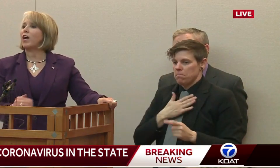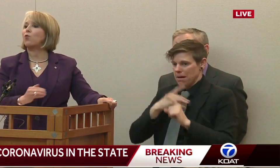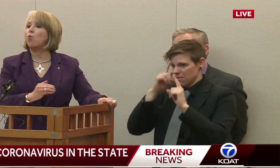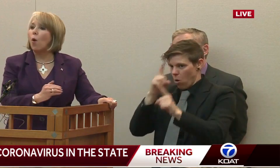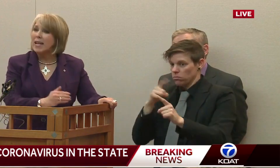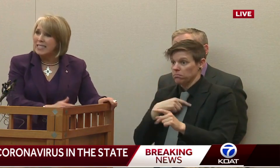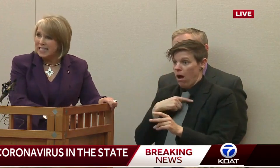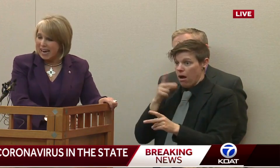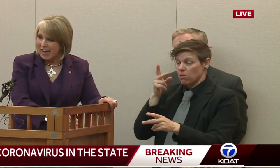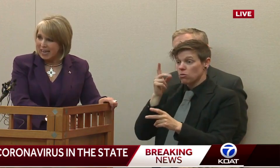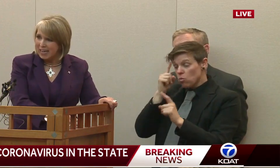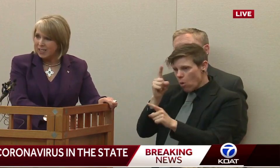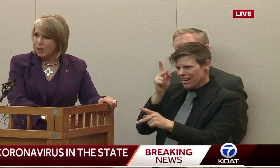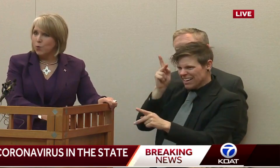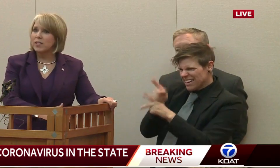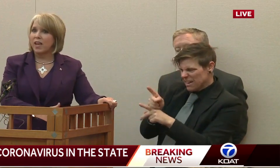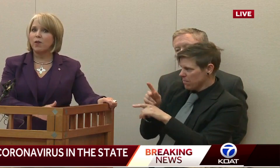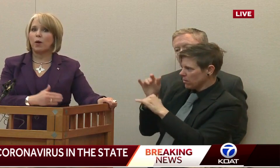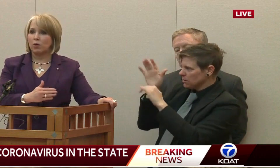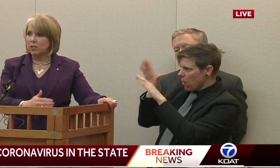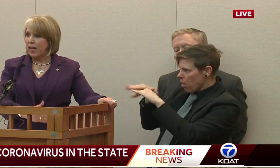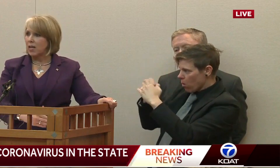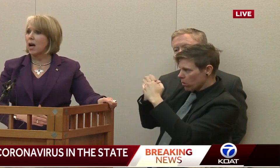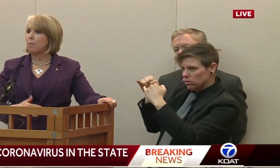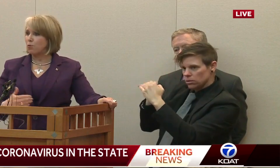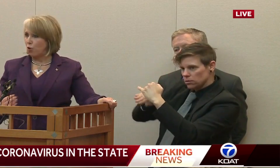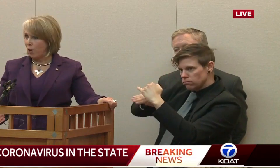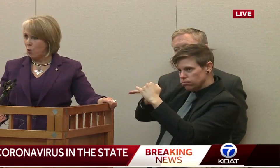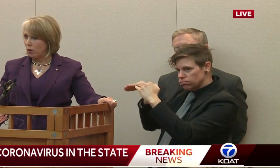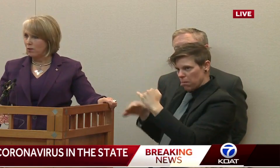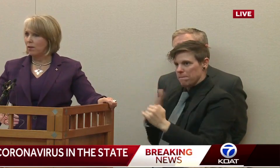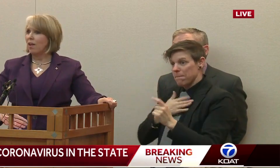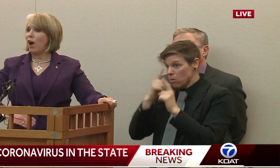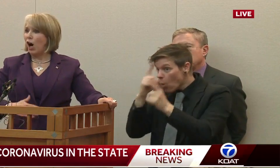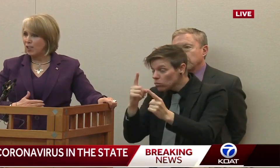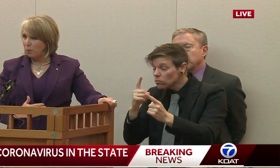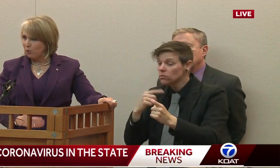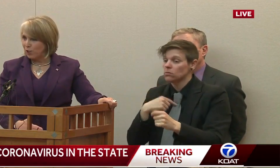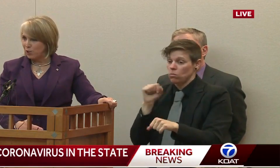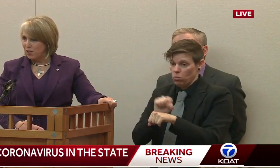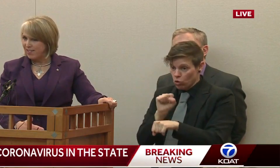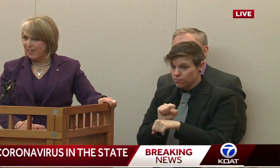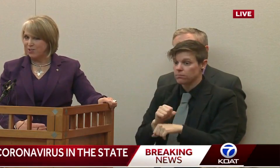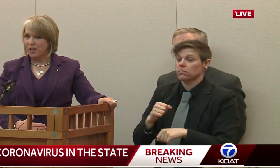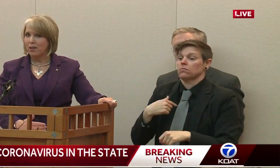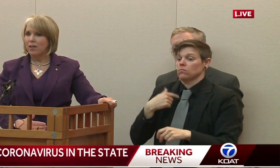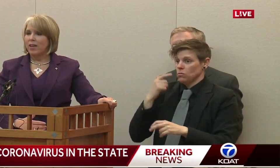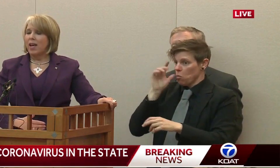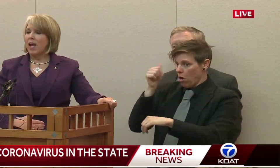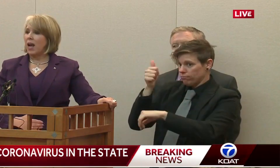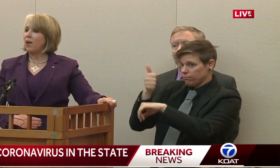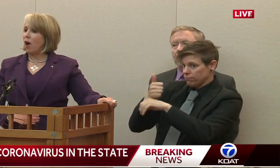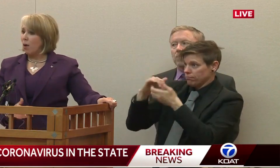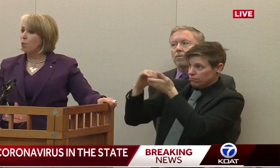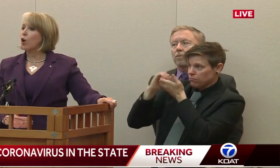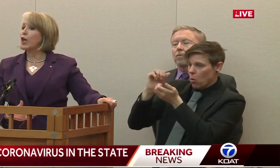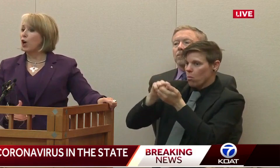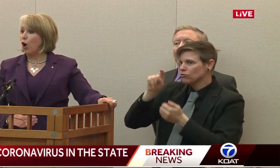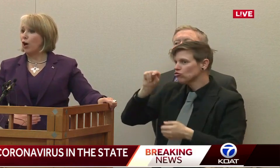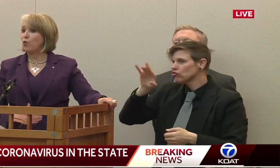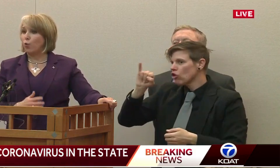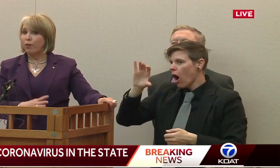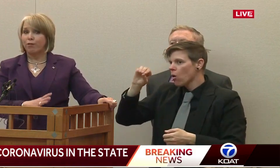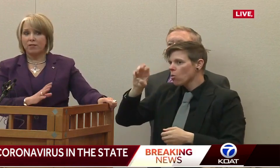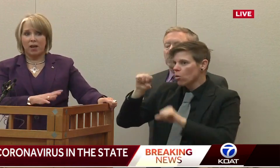That's why on Wednesday we said that we were standing up Tricor. Hospitals can do this testing. And I'm